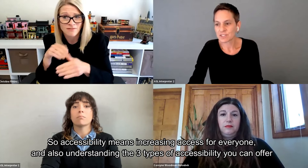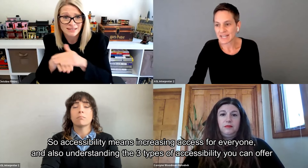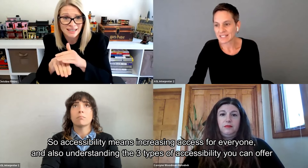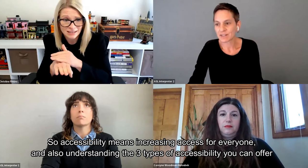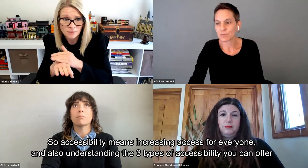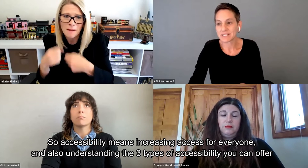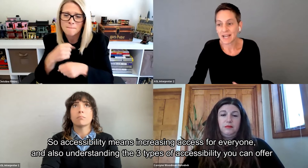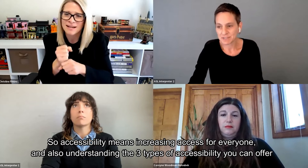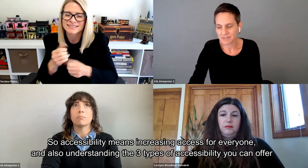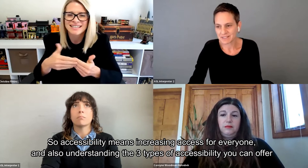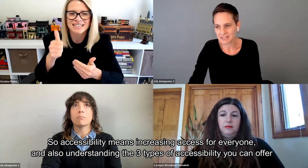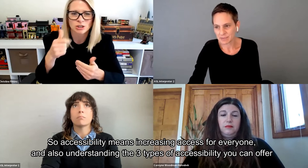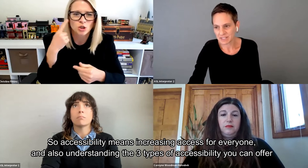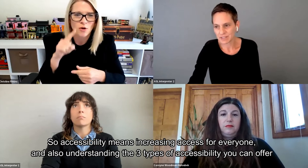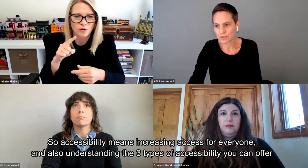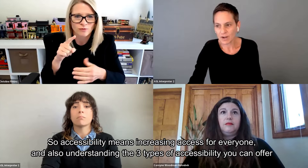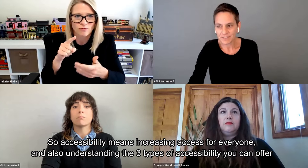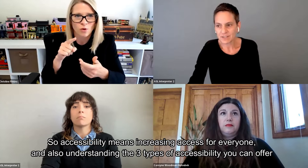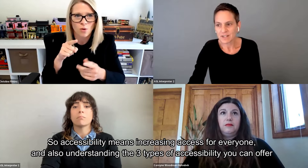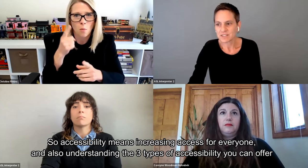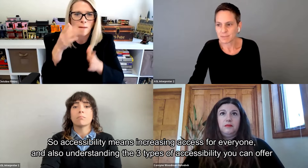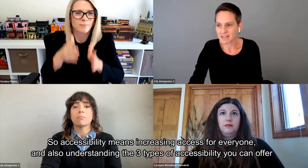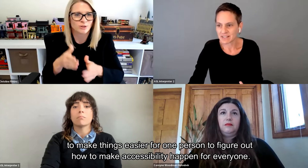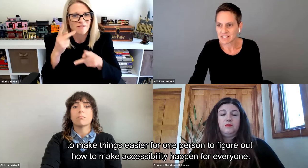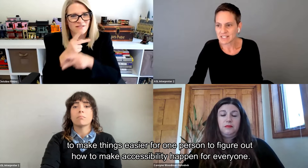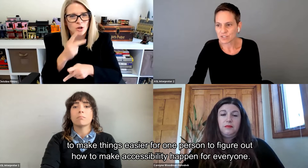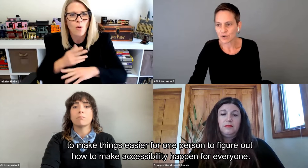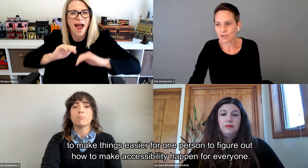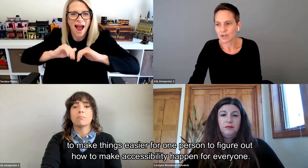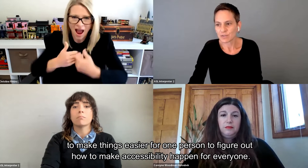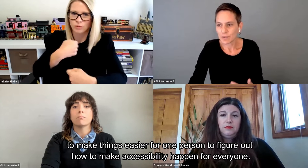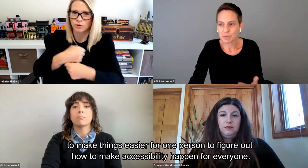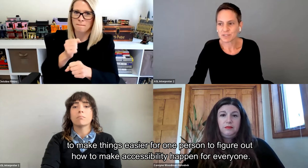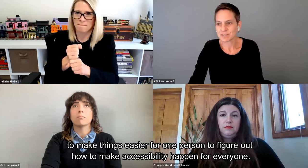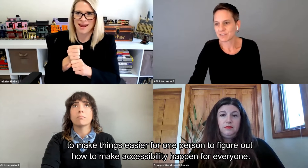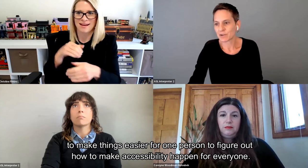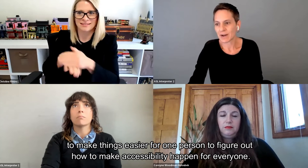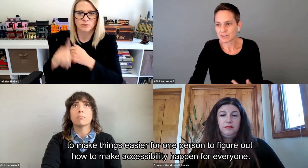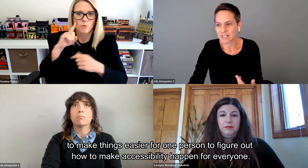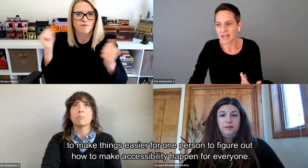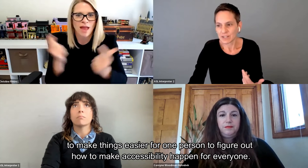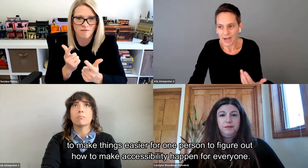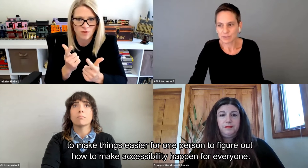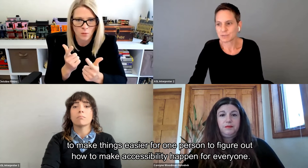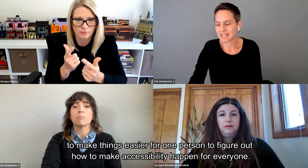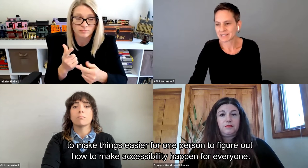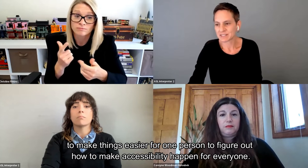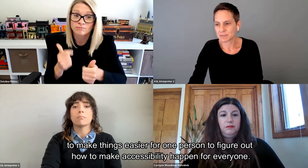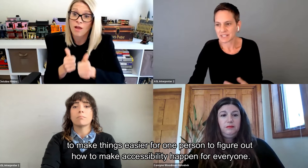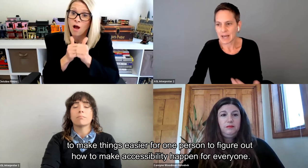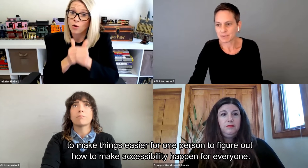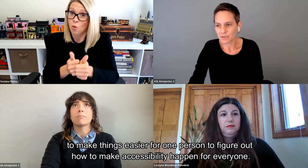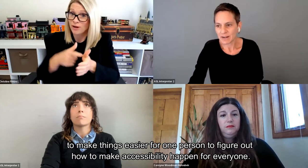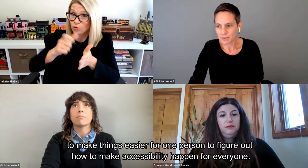also understanding the three types of accessibility you can offer to make things easier for one person to figure out how to make